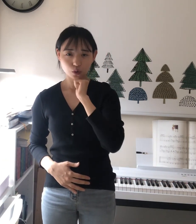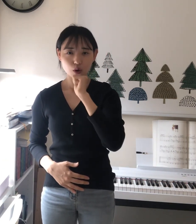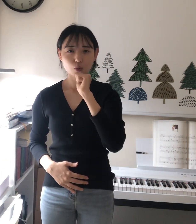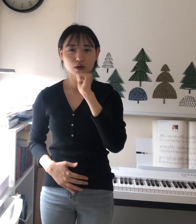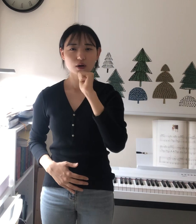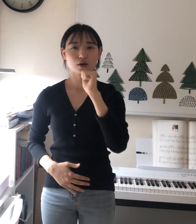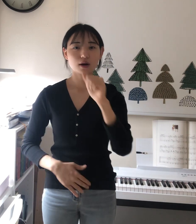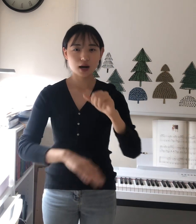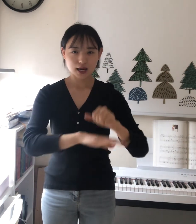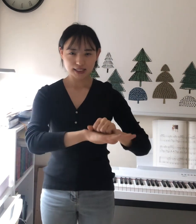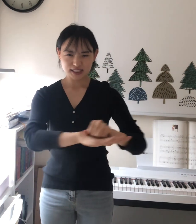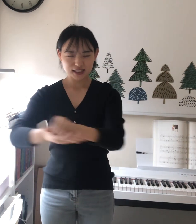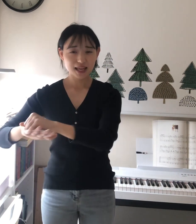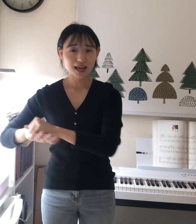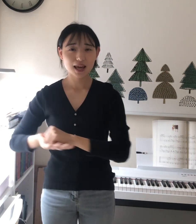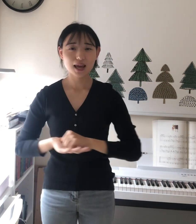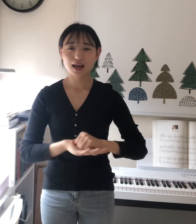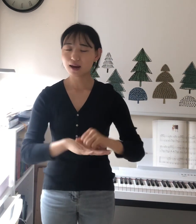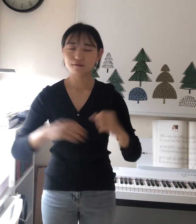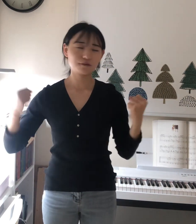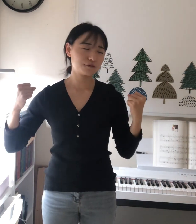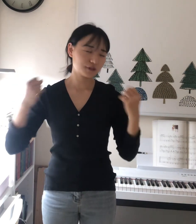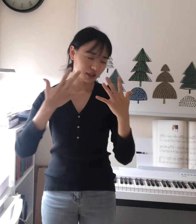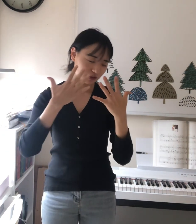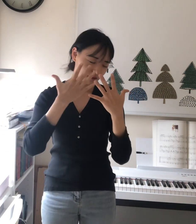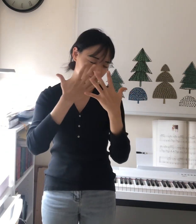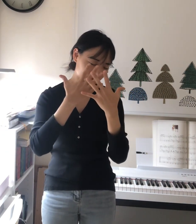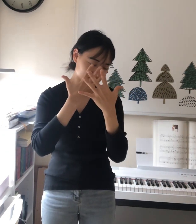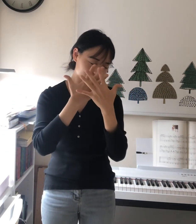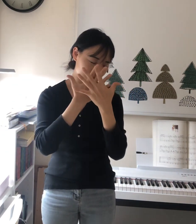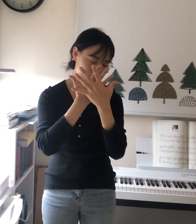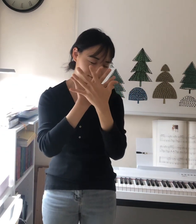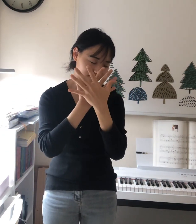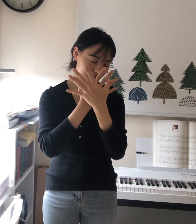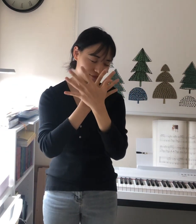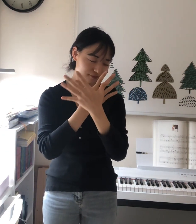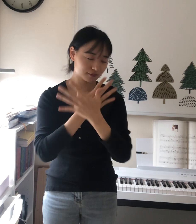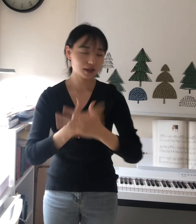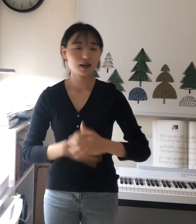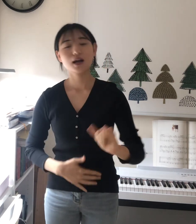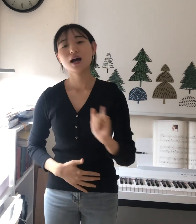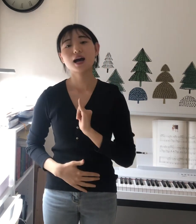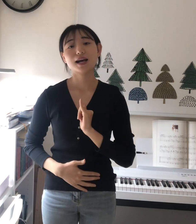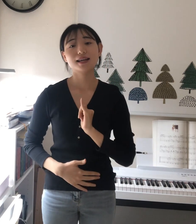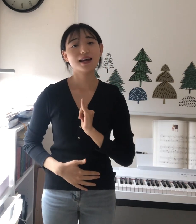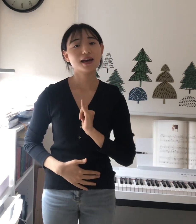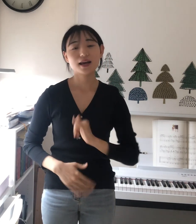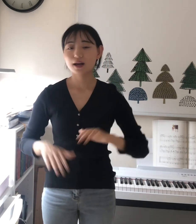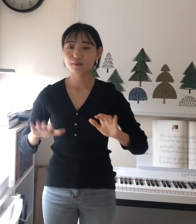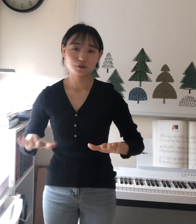longer a slave to me But I am a